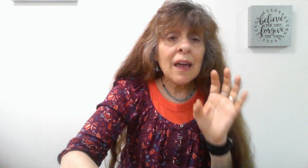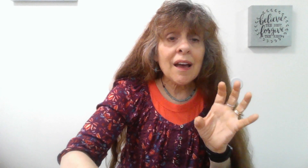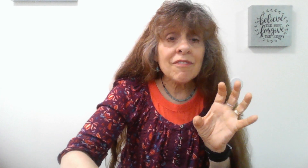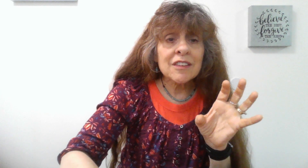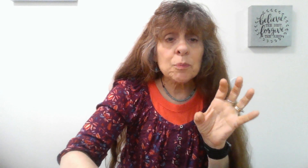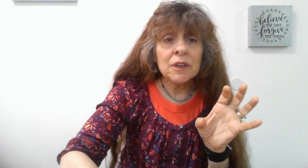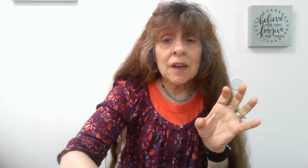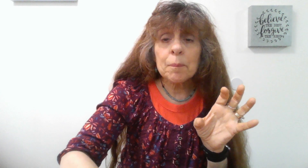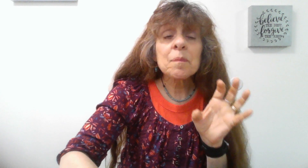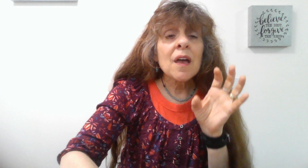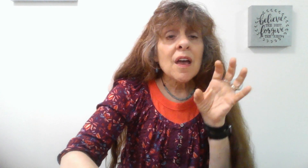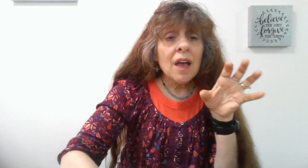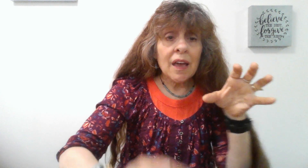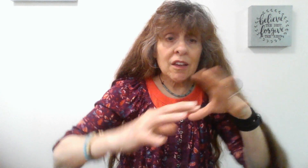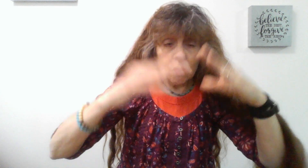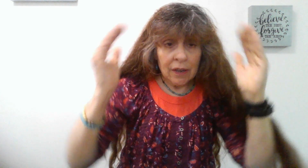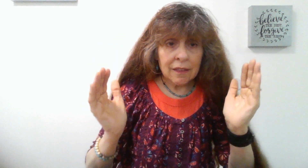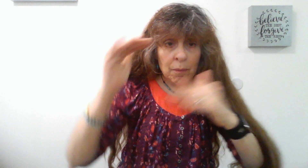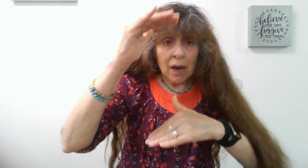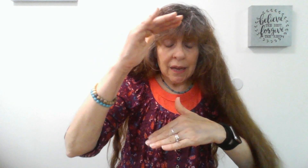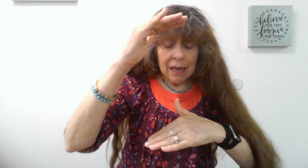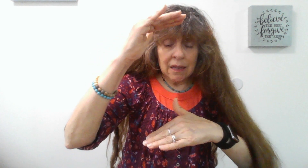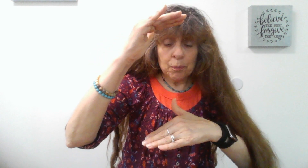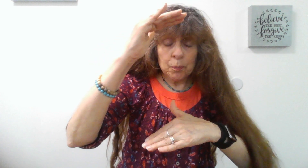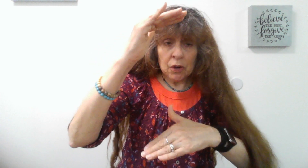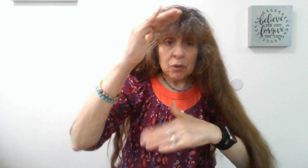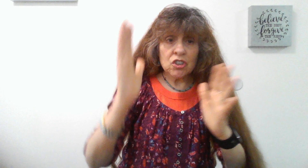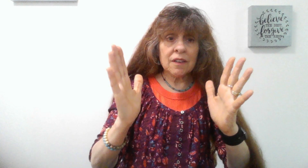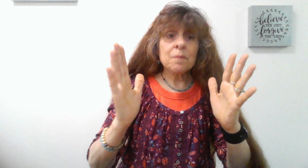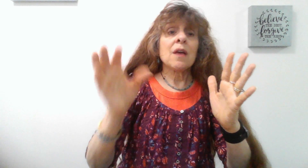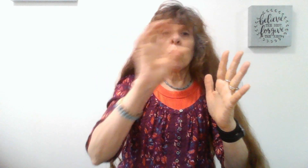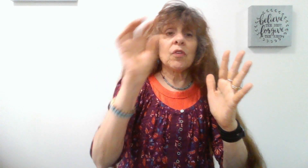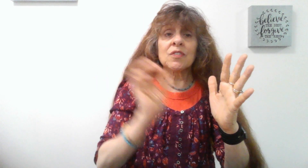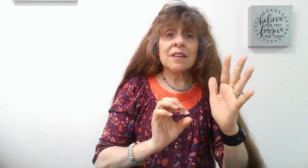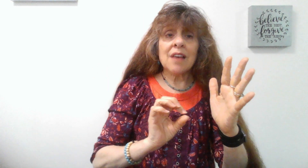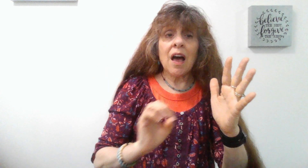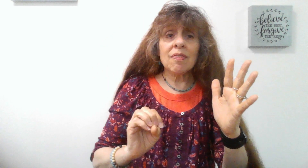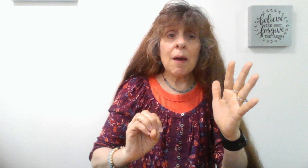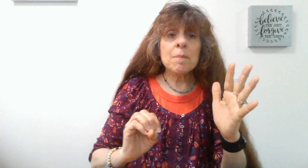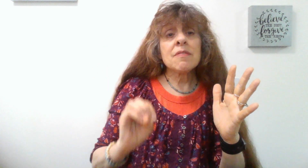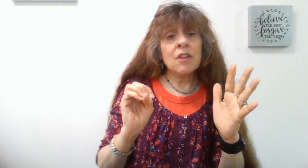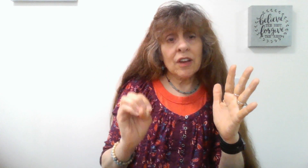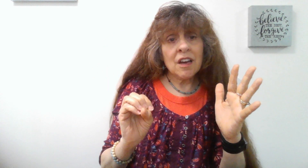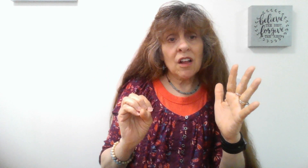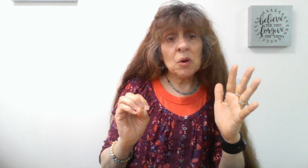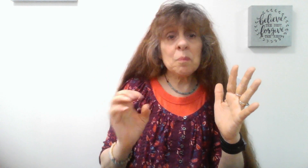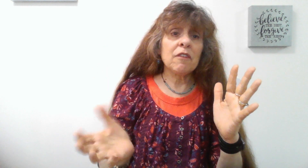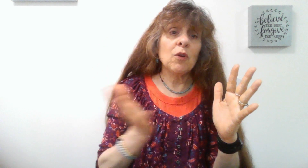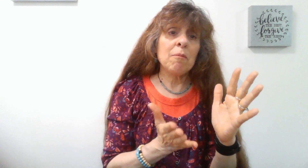have these printed up and you can get them on a printable sheet where there's six on them. They're in color, but if you have